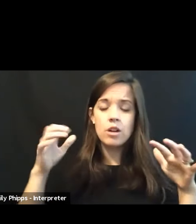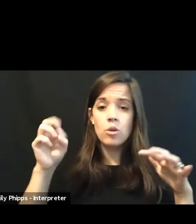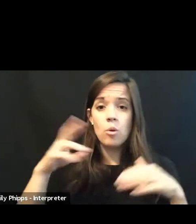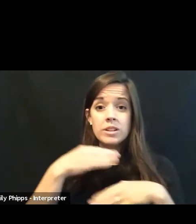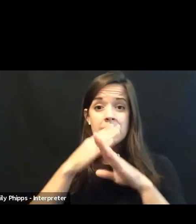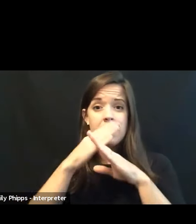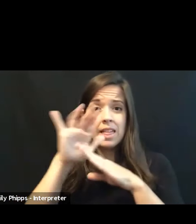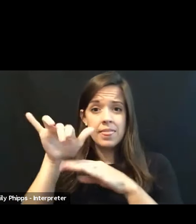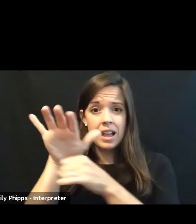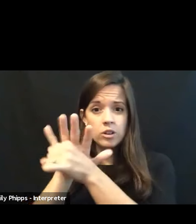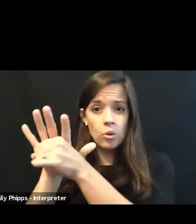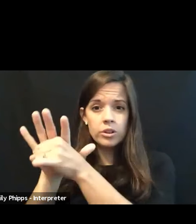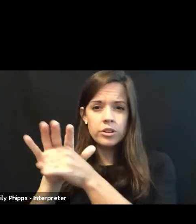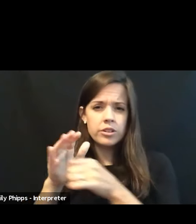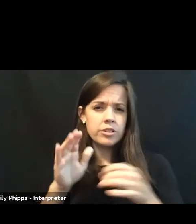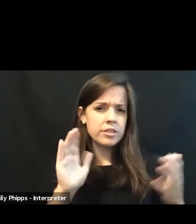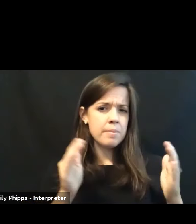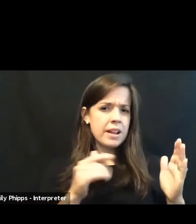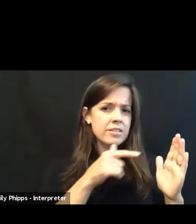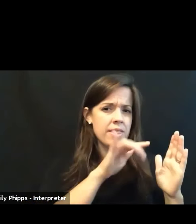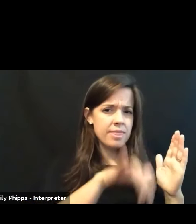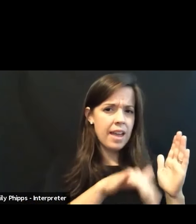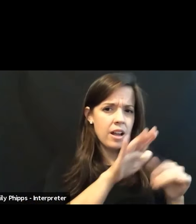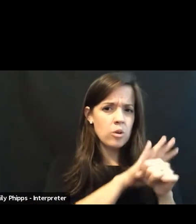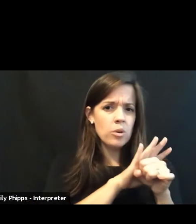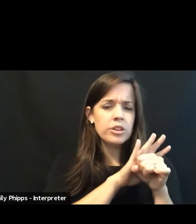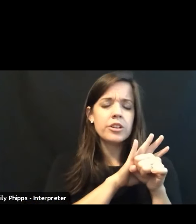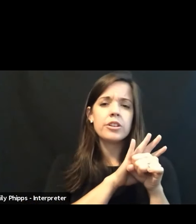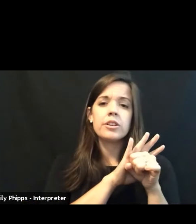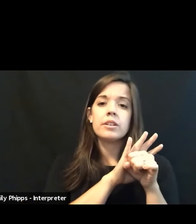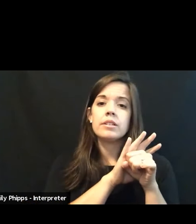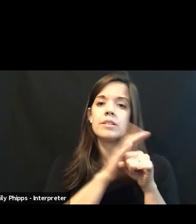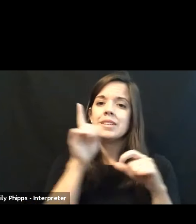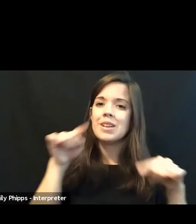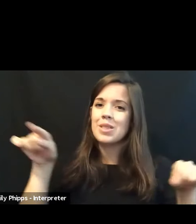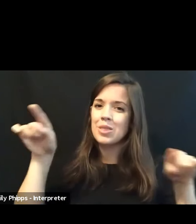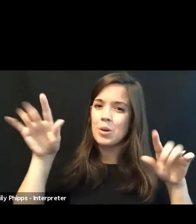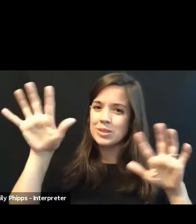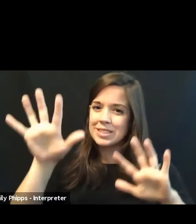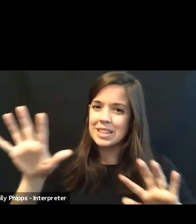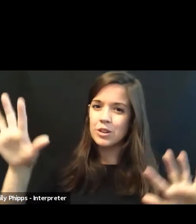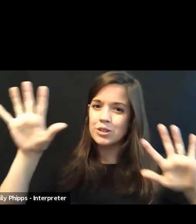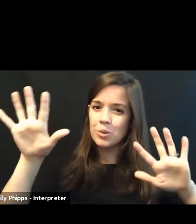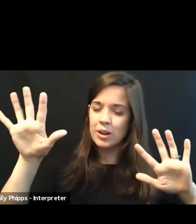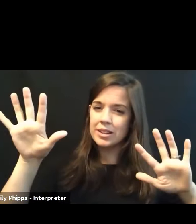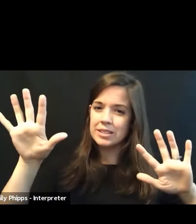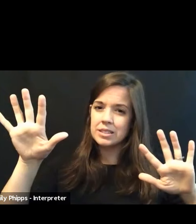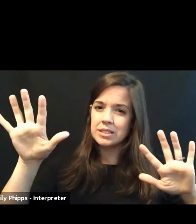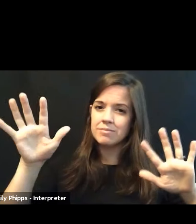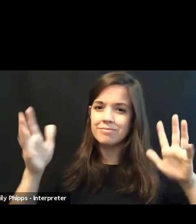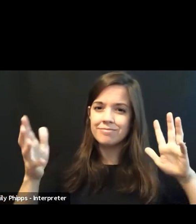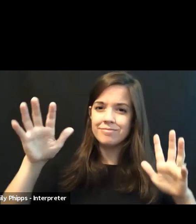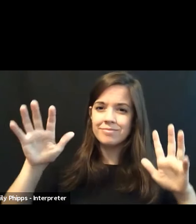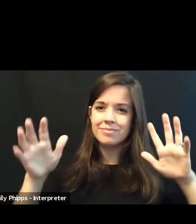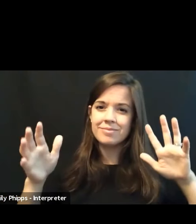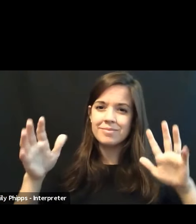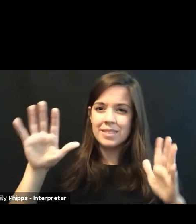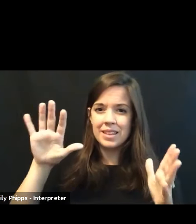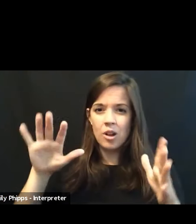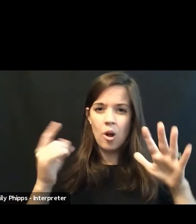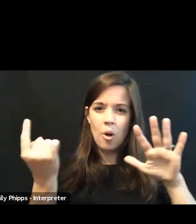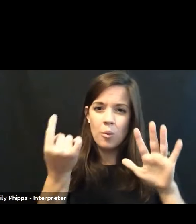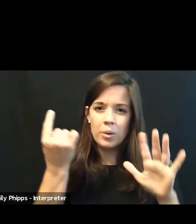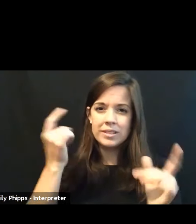corner versus that corner. And so those territories are sort of amoeboid. They're constantly